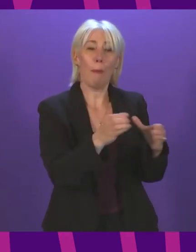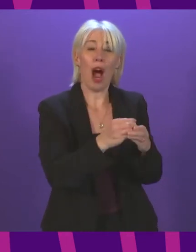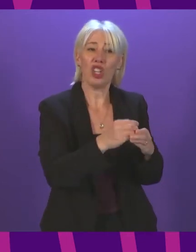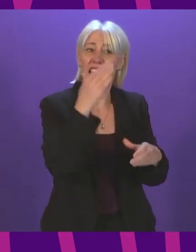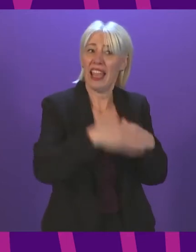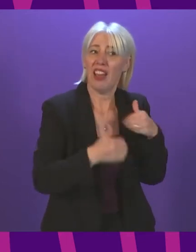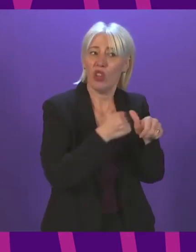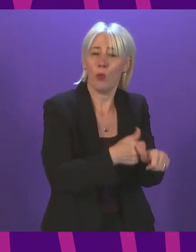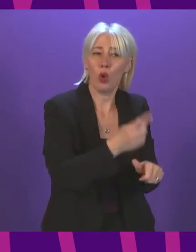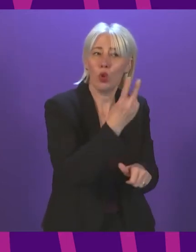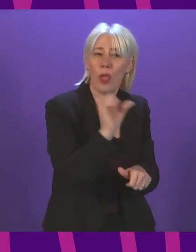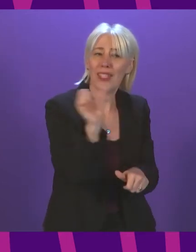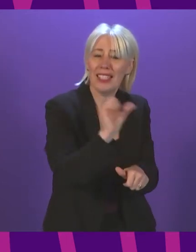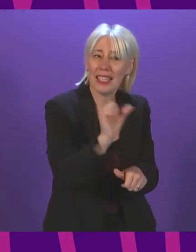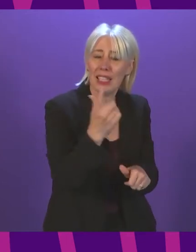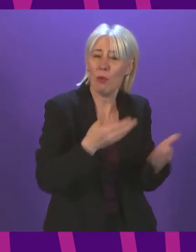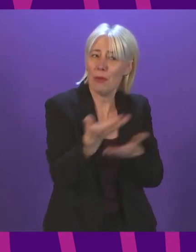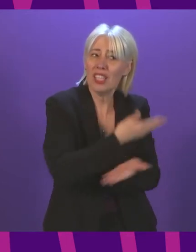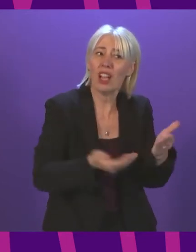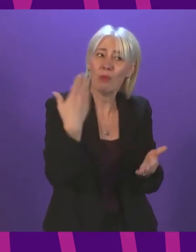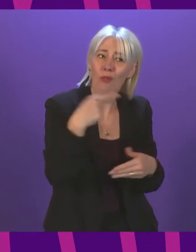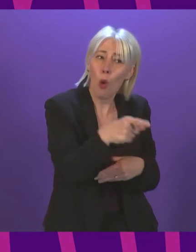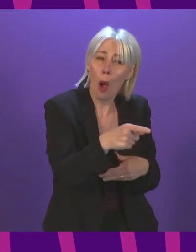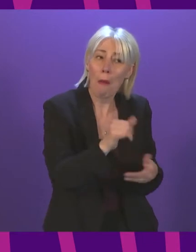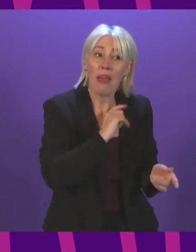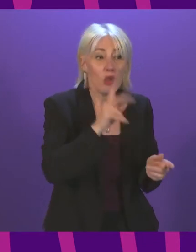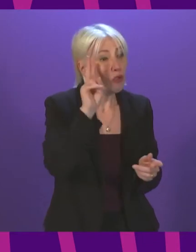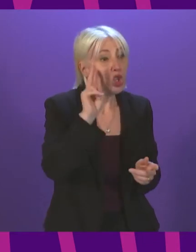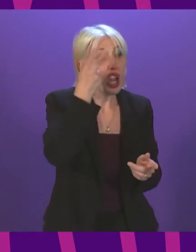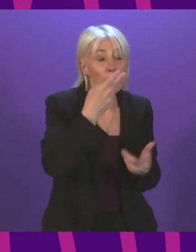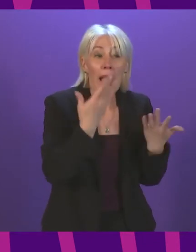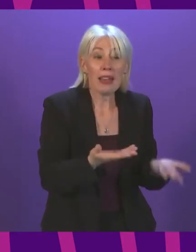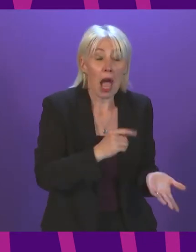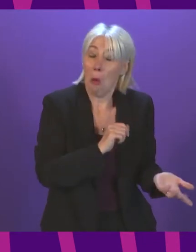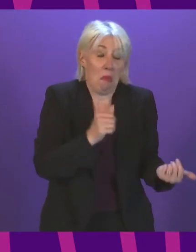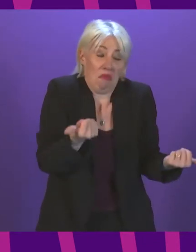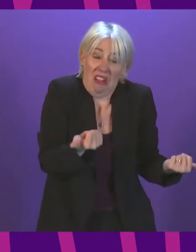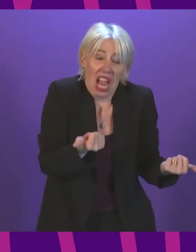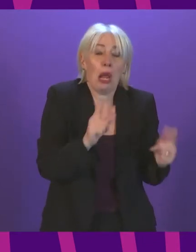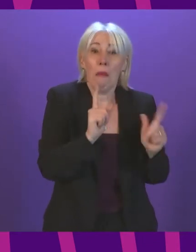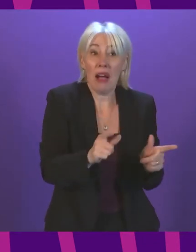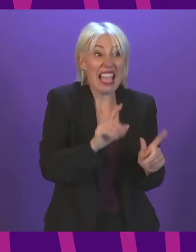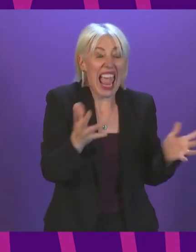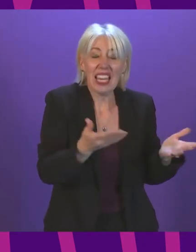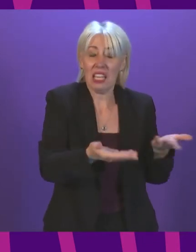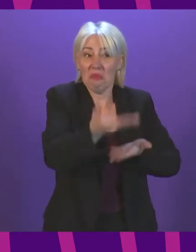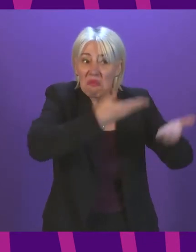back in 2016 when it was previously discussed. And it may be there a reason for them having changed the views. And, of course, I am happy to listen to any representations on that. But he